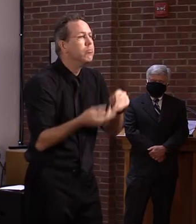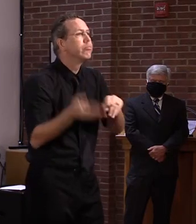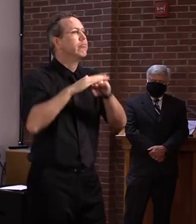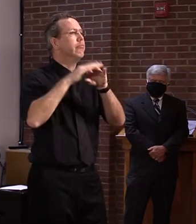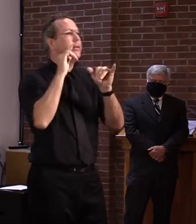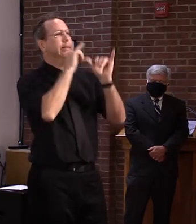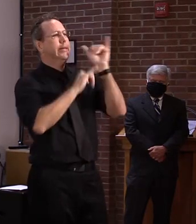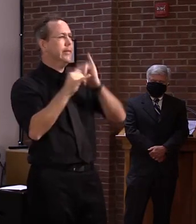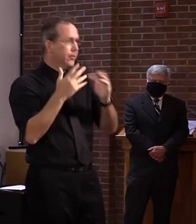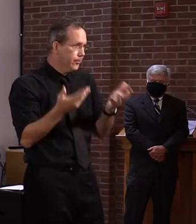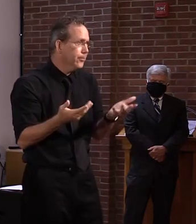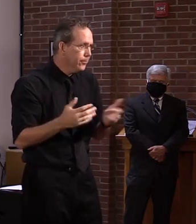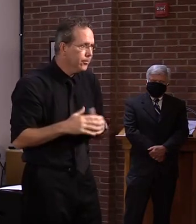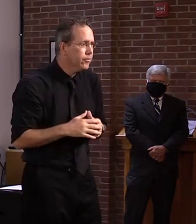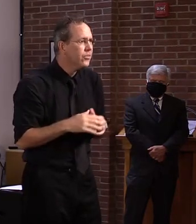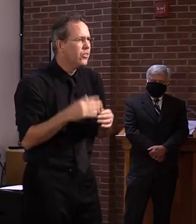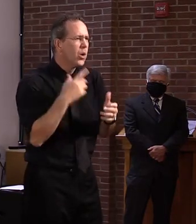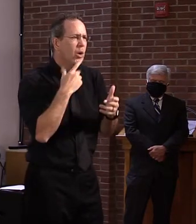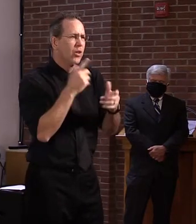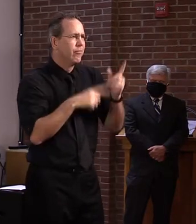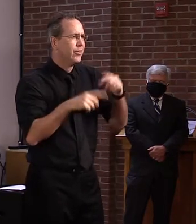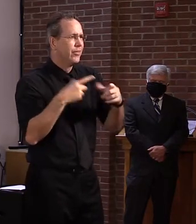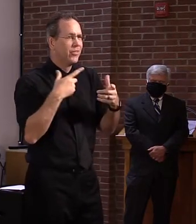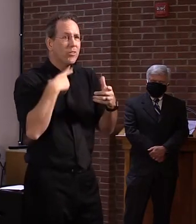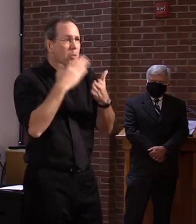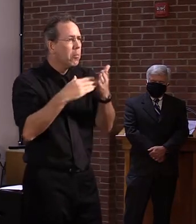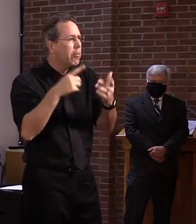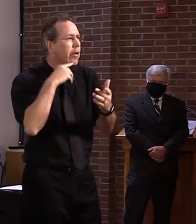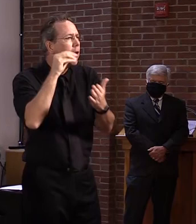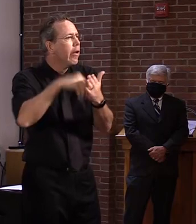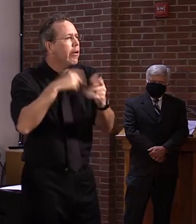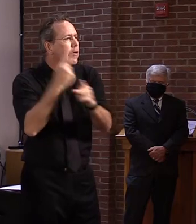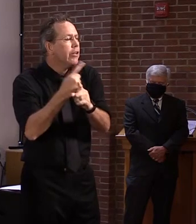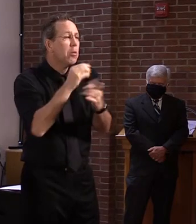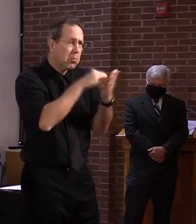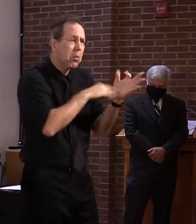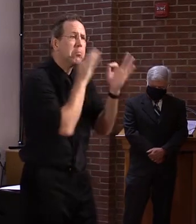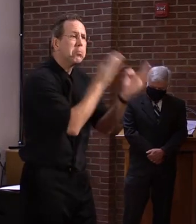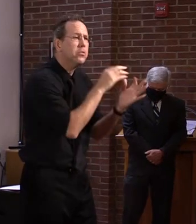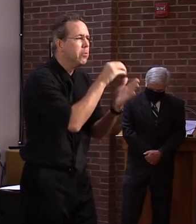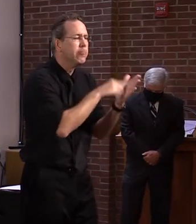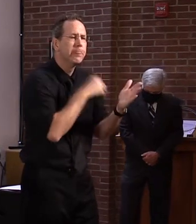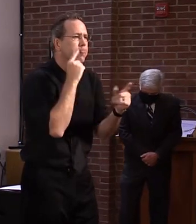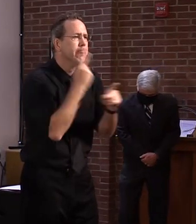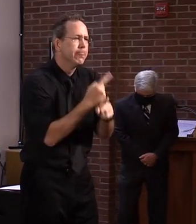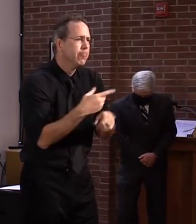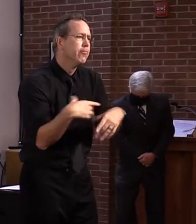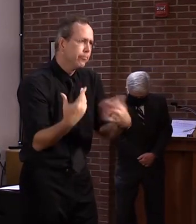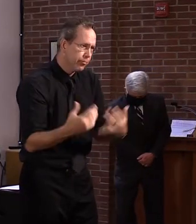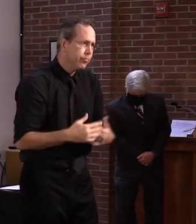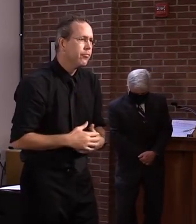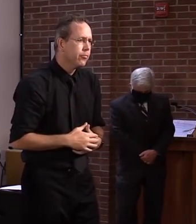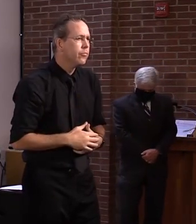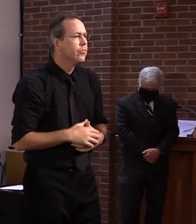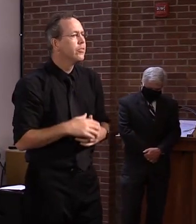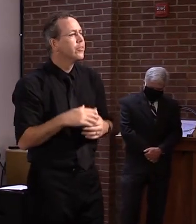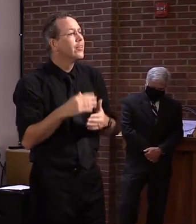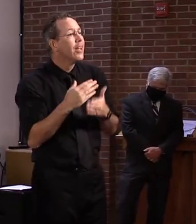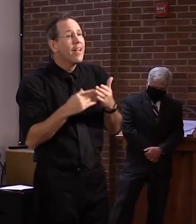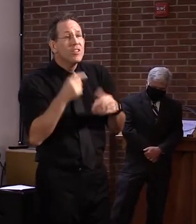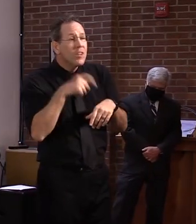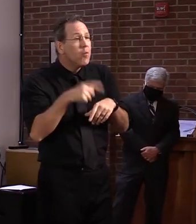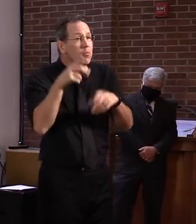their application. I would also point out that we have some, that anytime someone files for their weekly